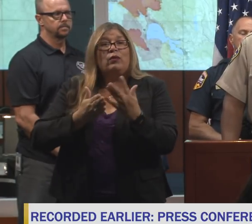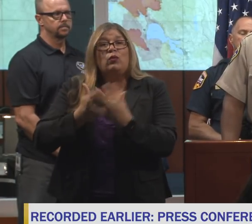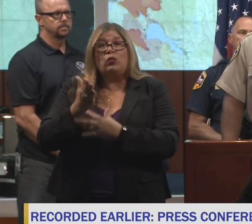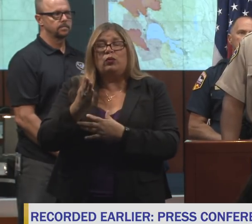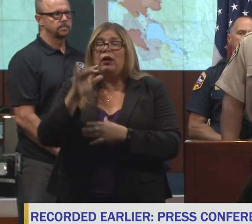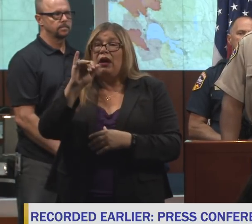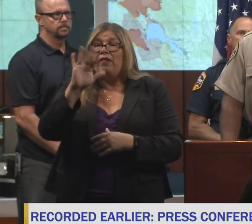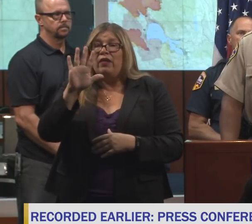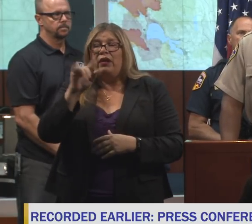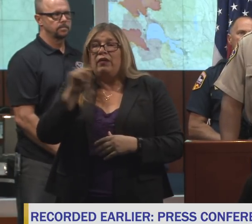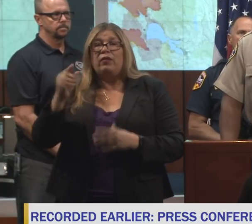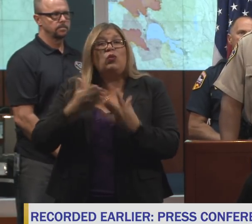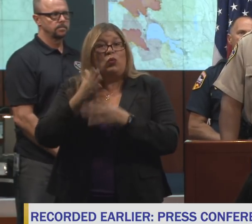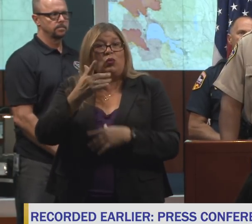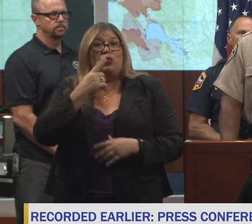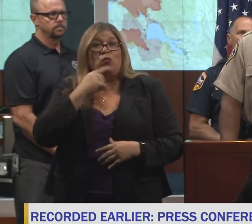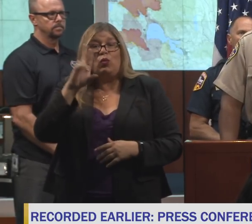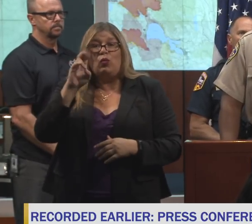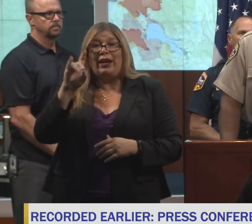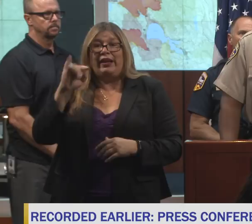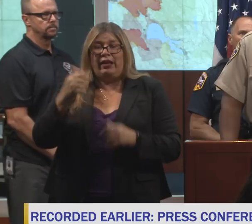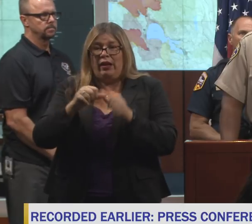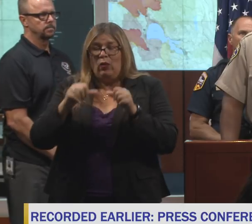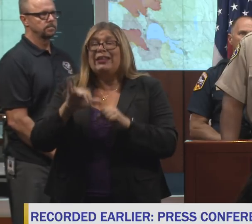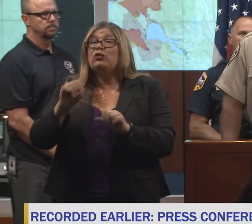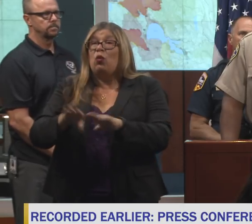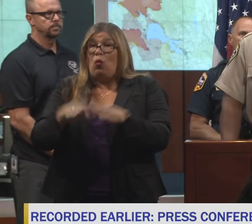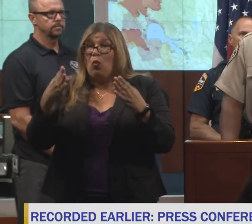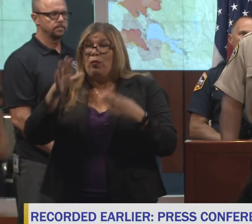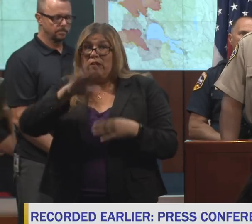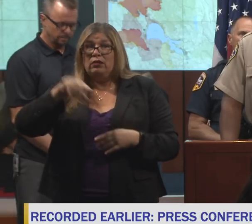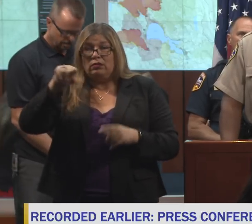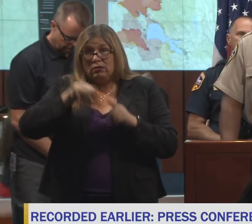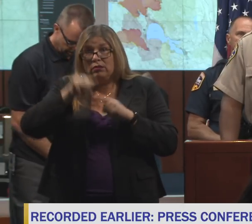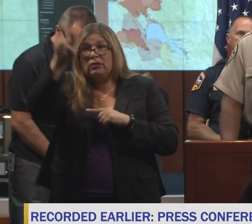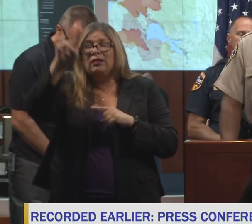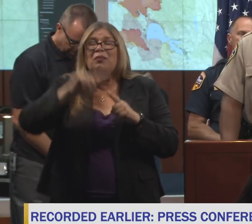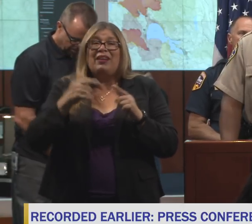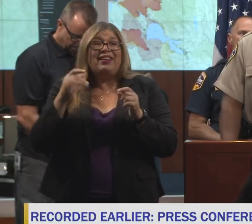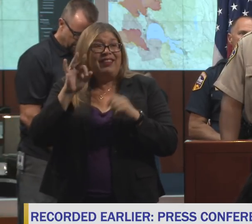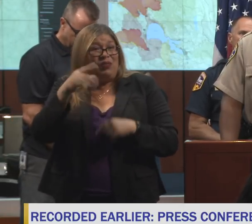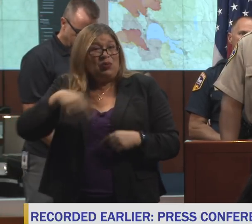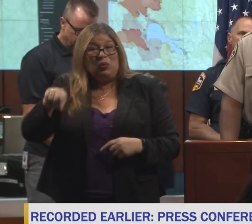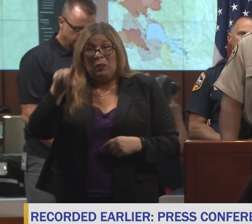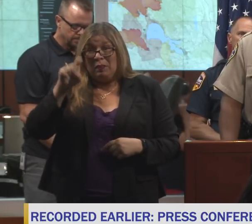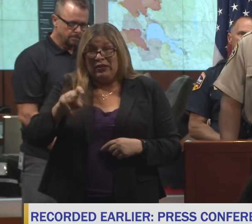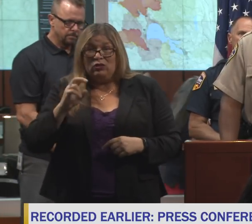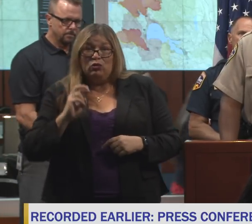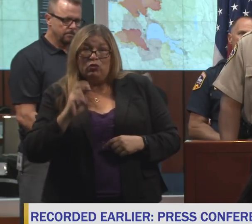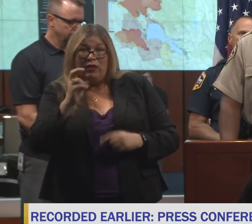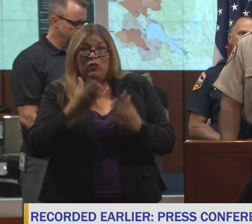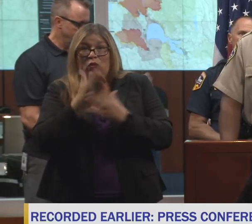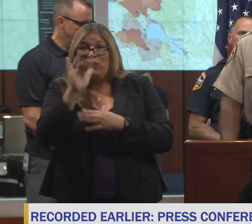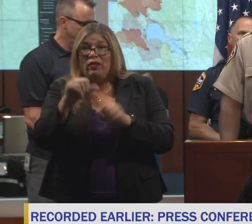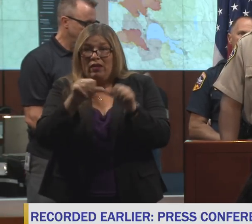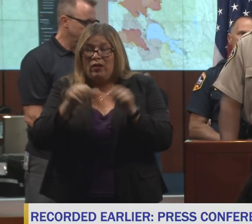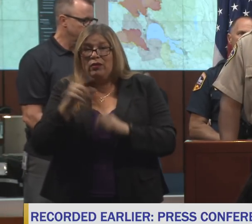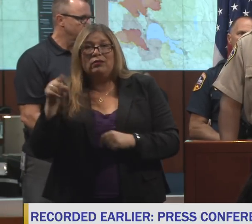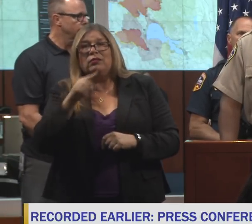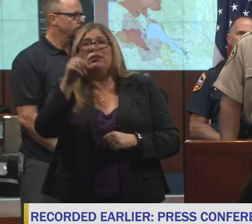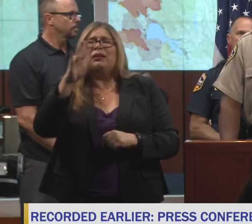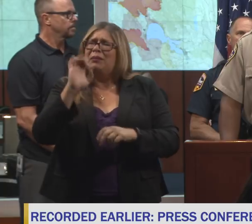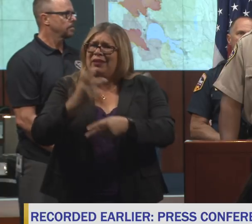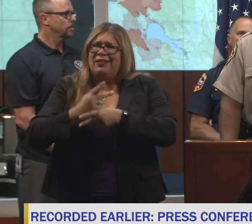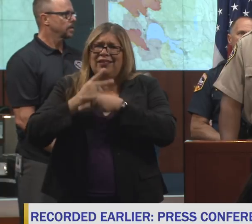is open. Although if you have to travel there, we ask that you travel through there, be even more cautious because we have law